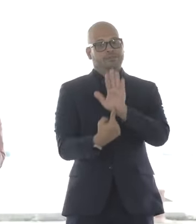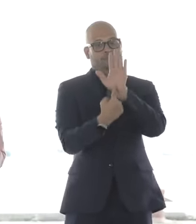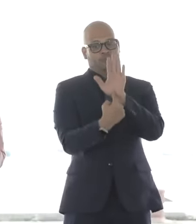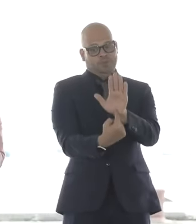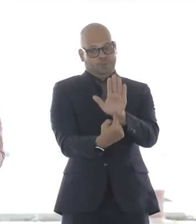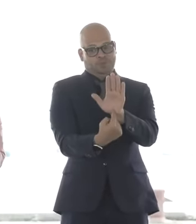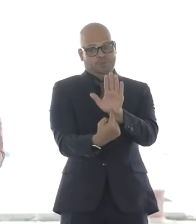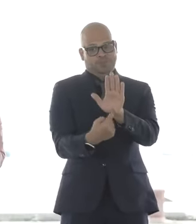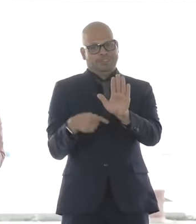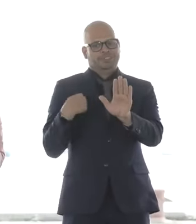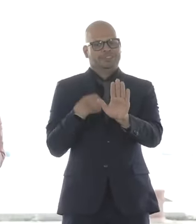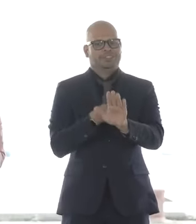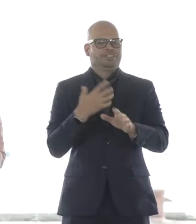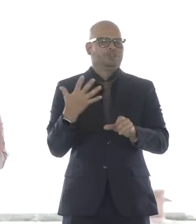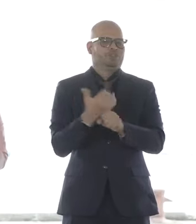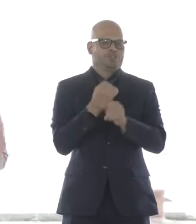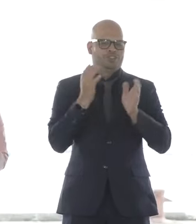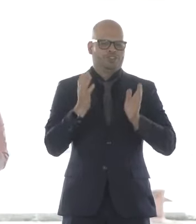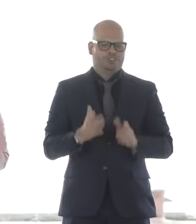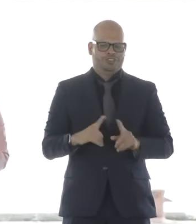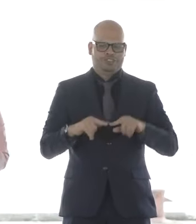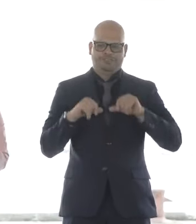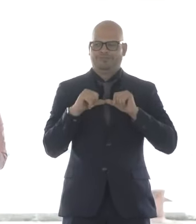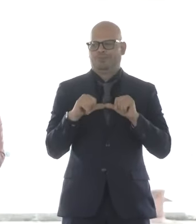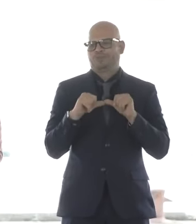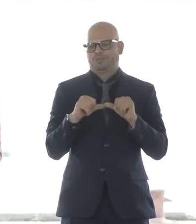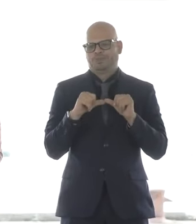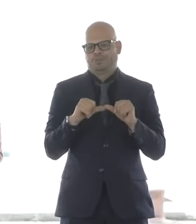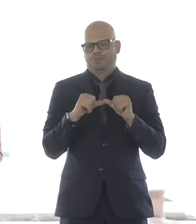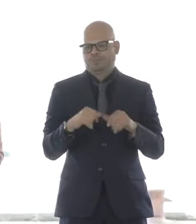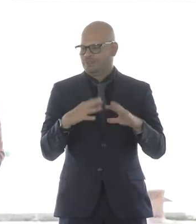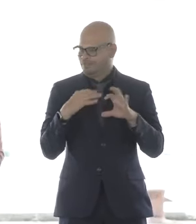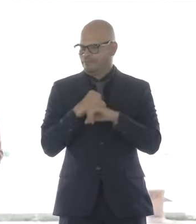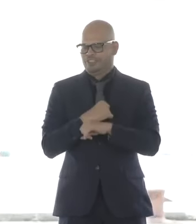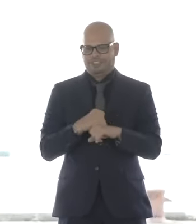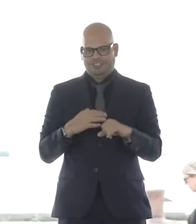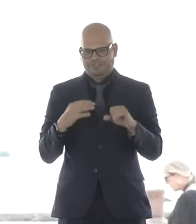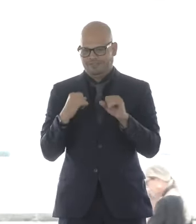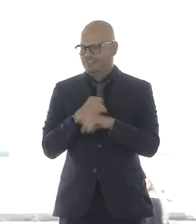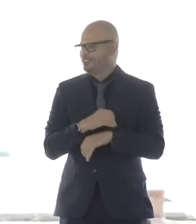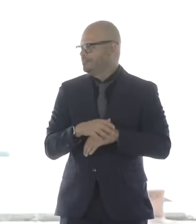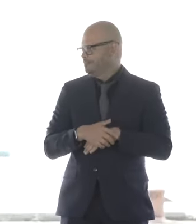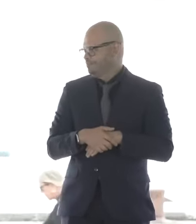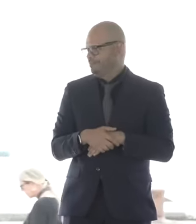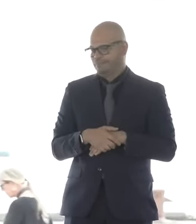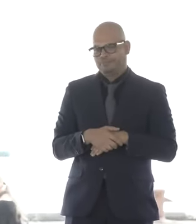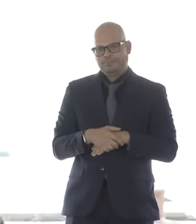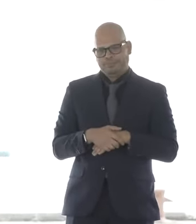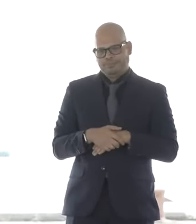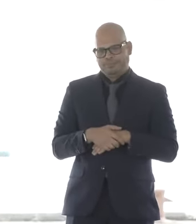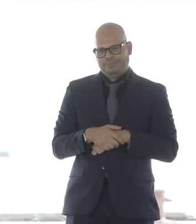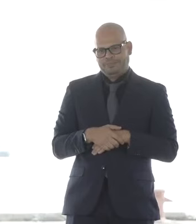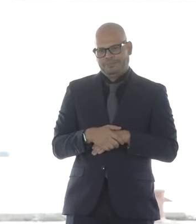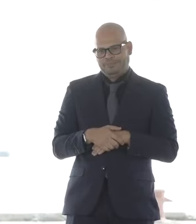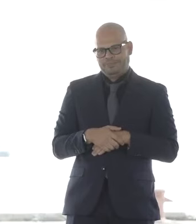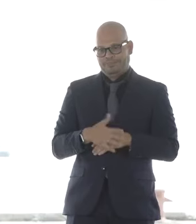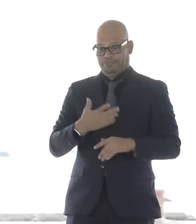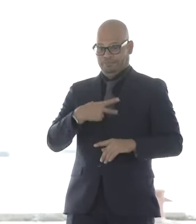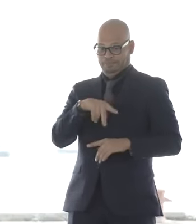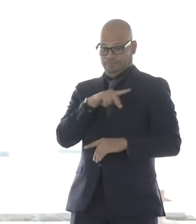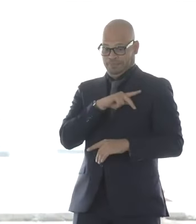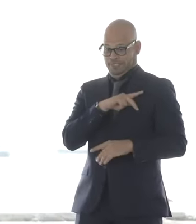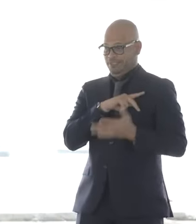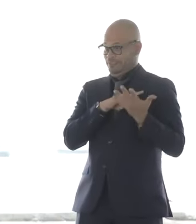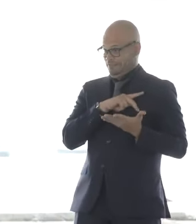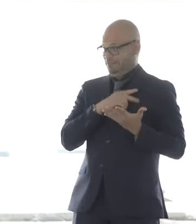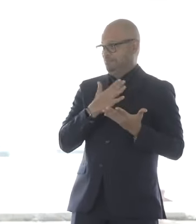space. And I've got to say, just as a personal point of privilege, this might be the first, other than pride, this might be our first Salem